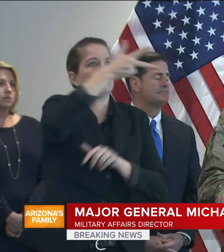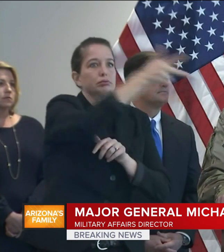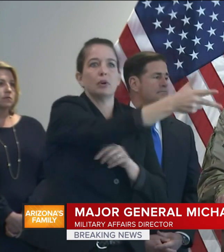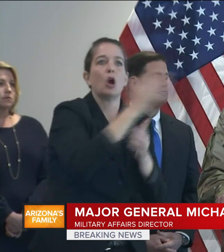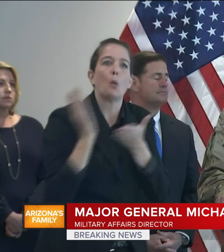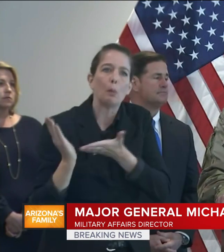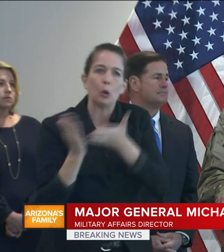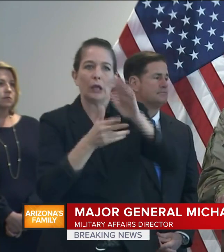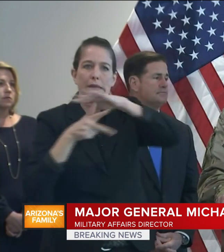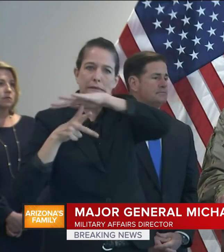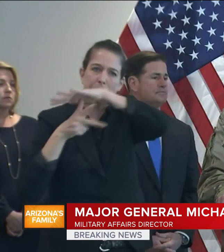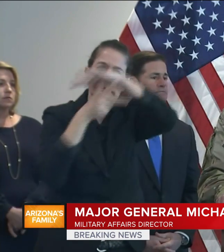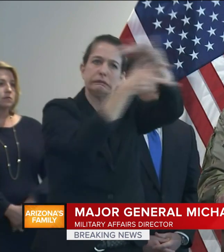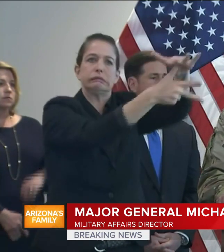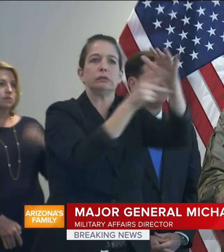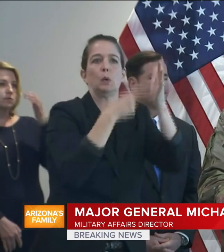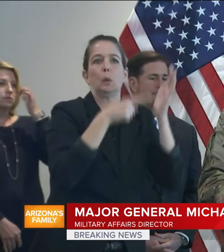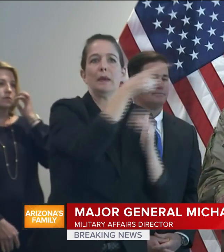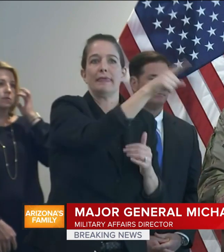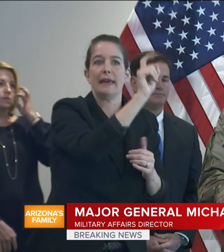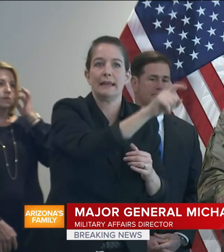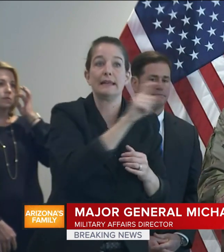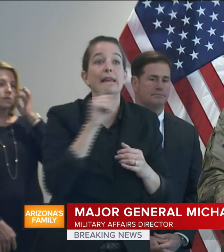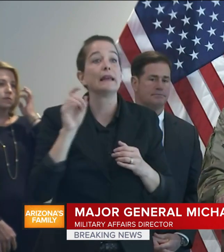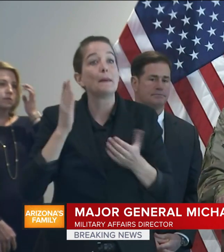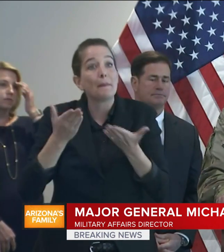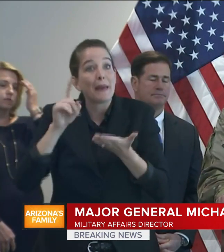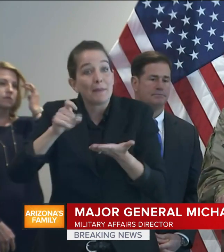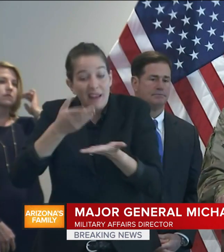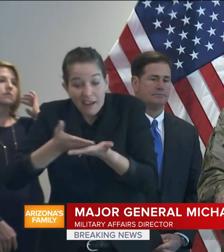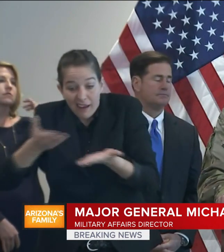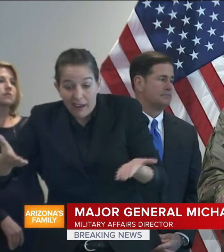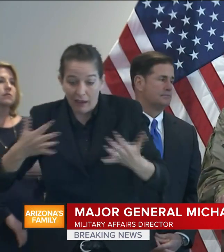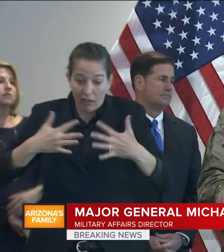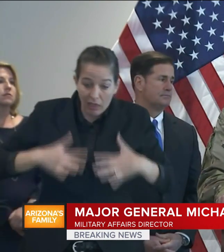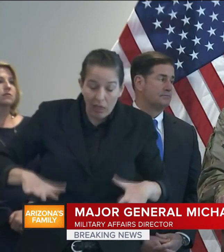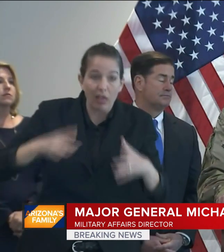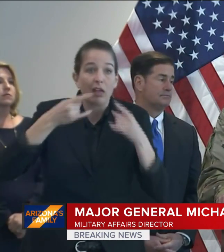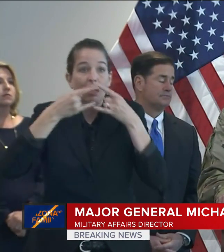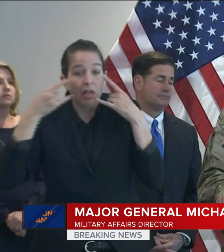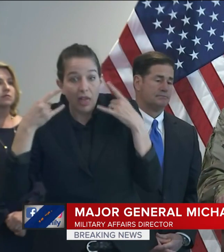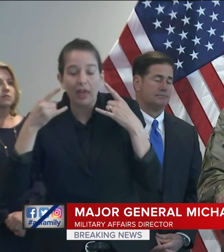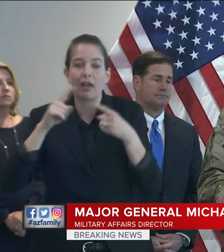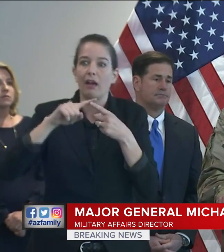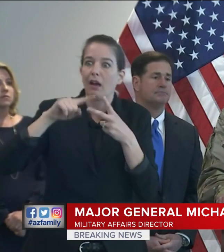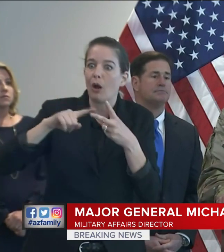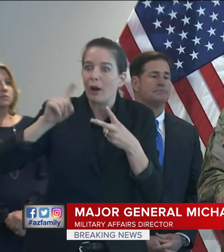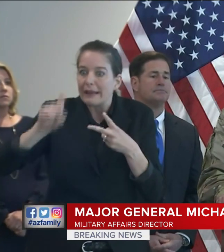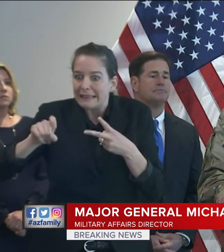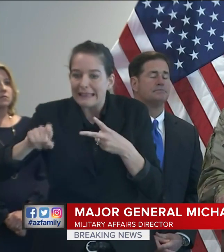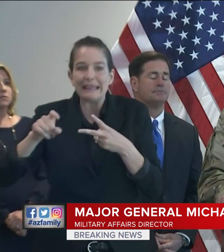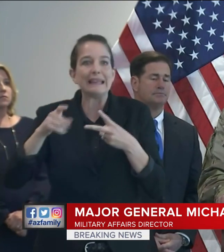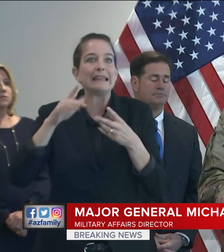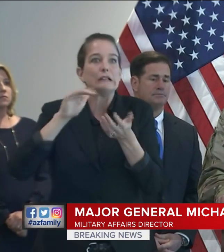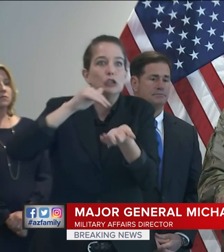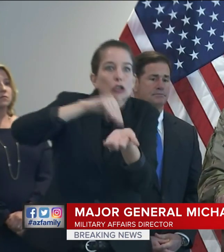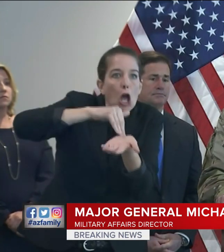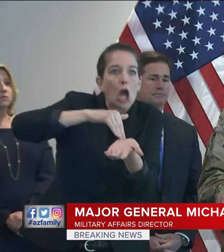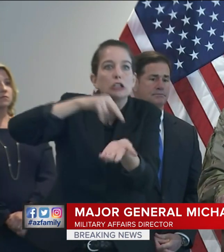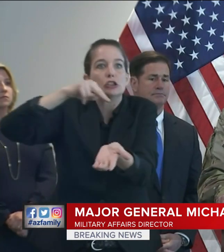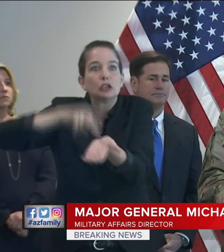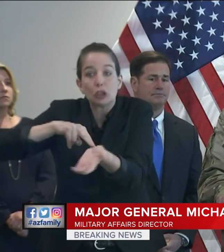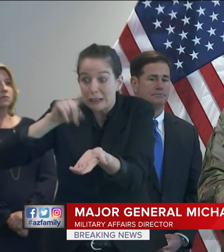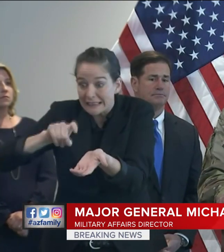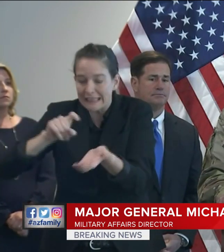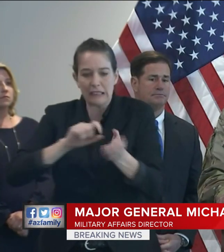mostly, if needed. Not necessarily patient. We have a whole air ambulance system that covers that. So that's how we're servicing